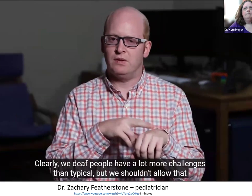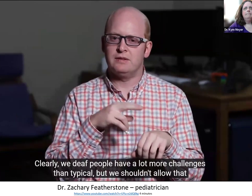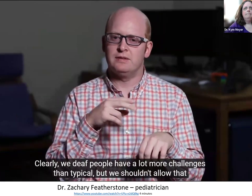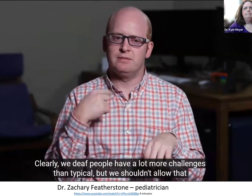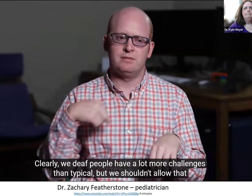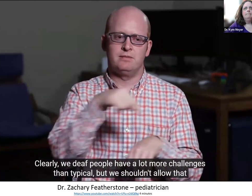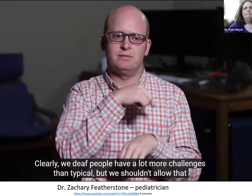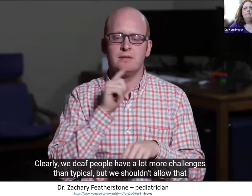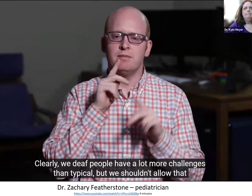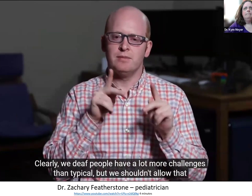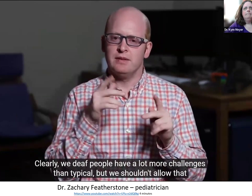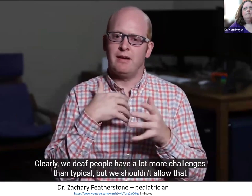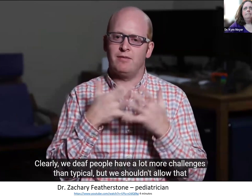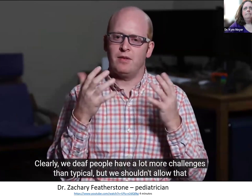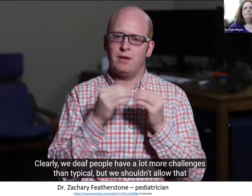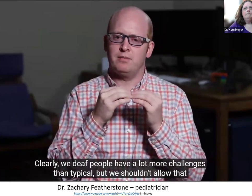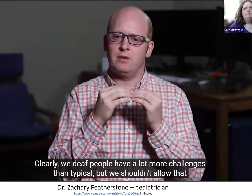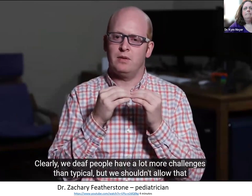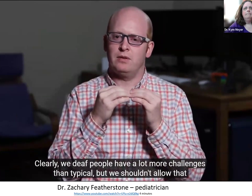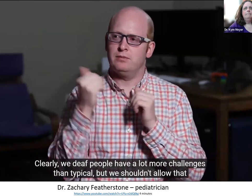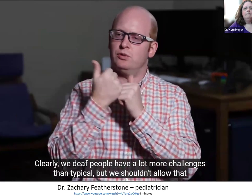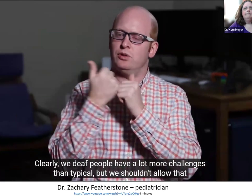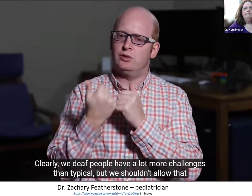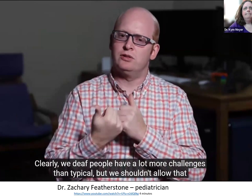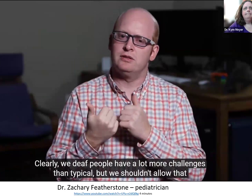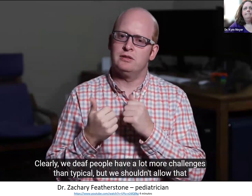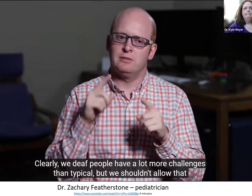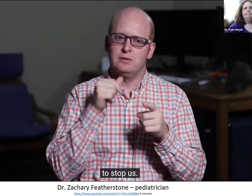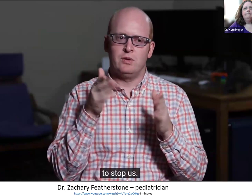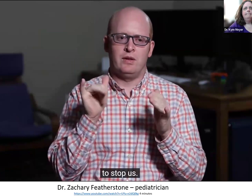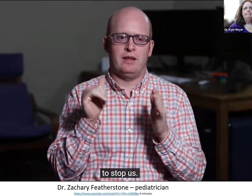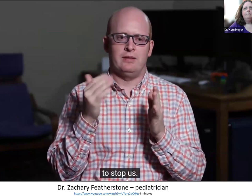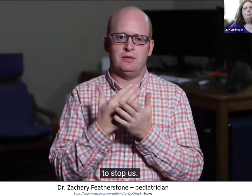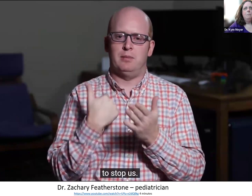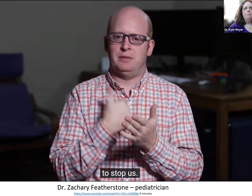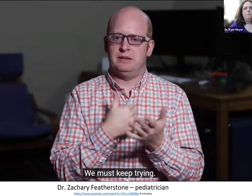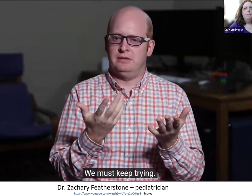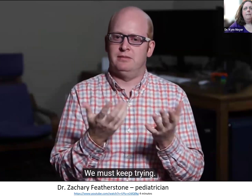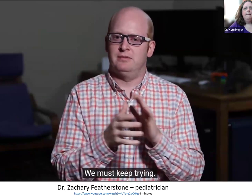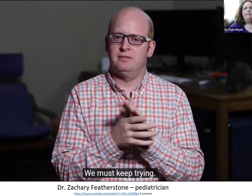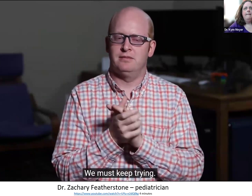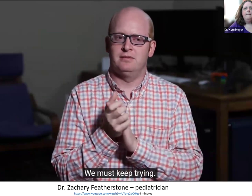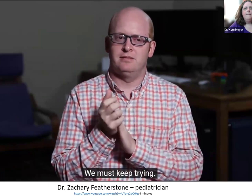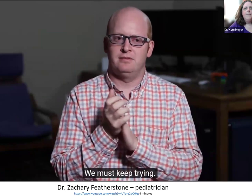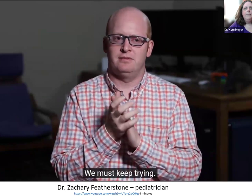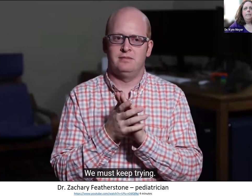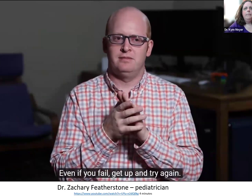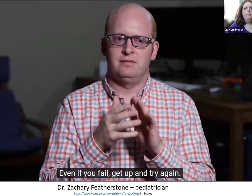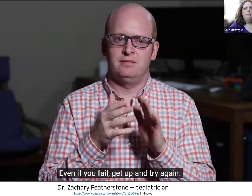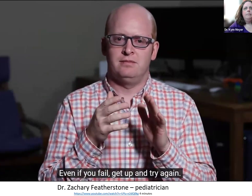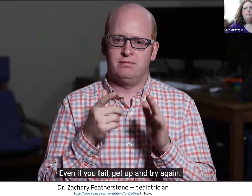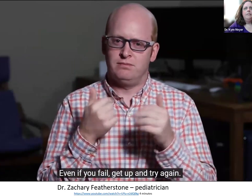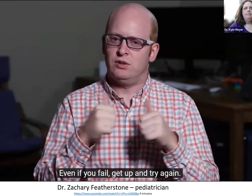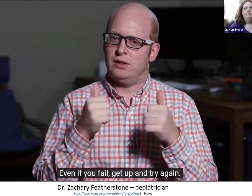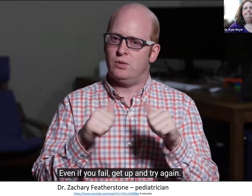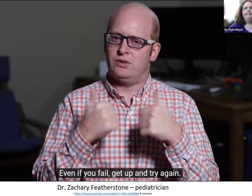Clearly, we deaf people have a lot more challenges than typical, but we shouldn't allow that to stop us. We must keep trying. Even